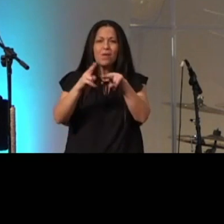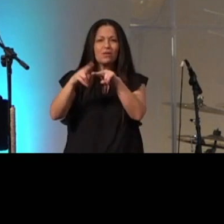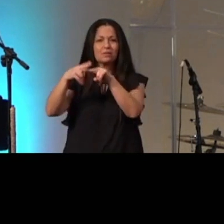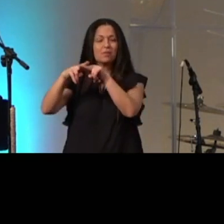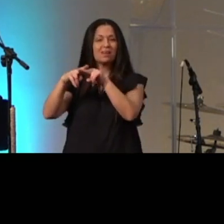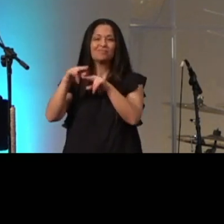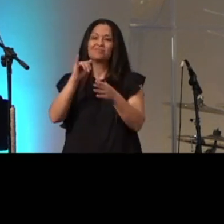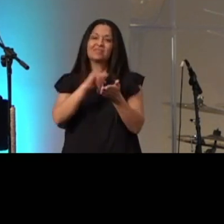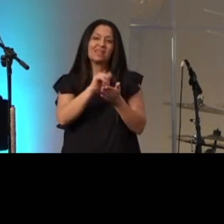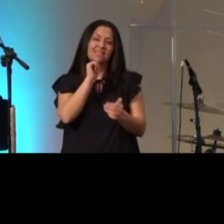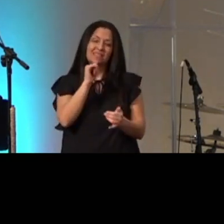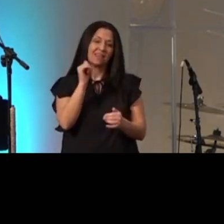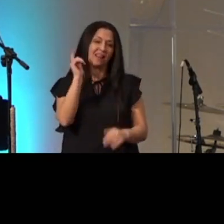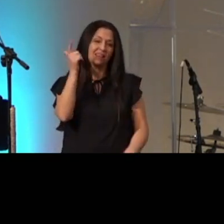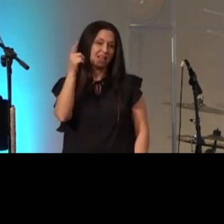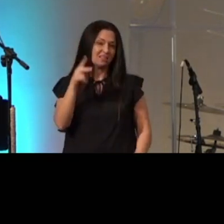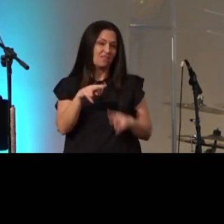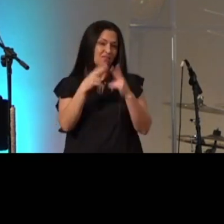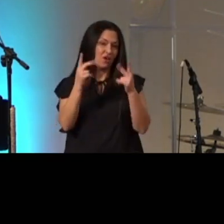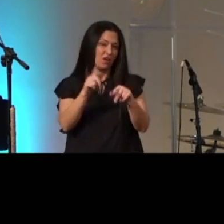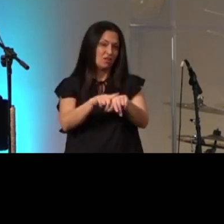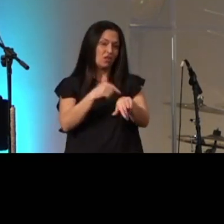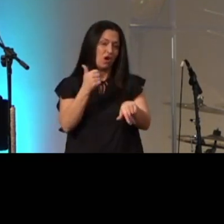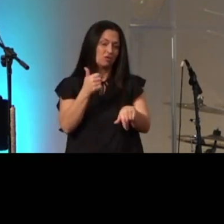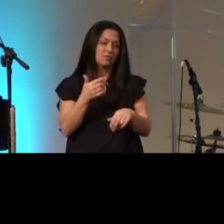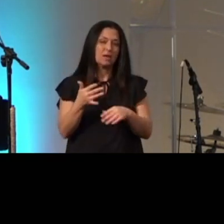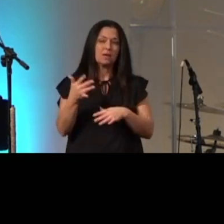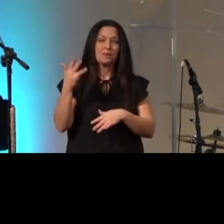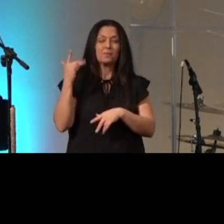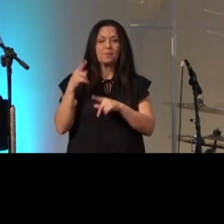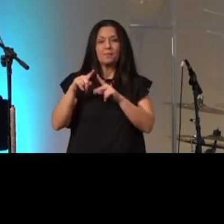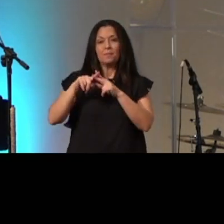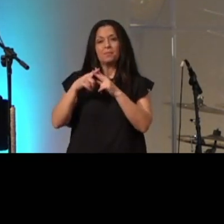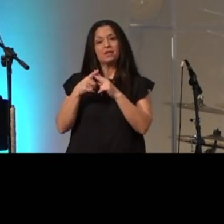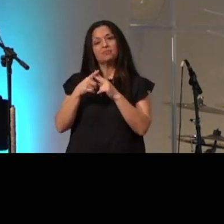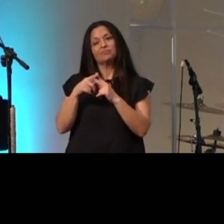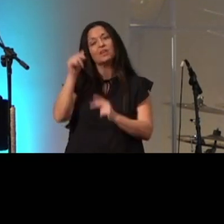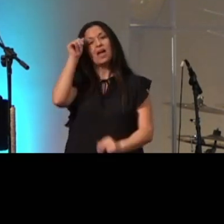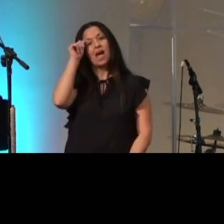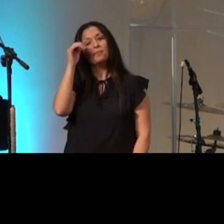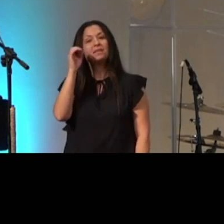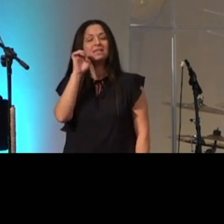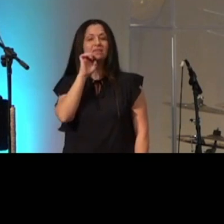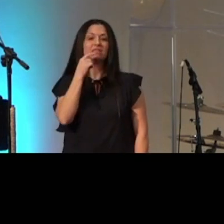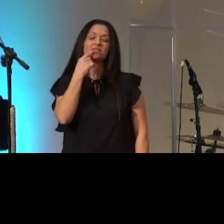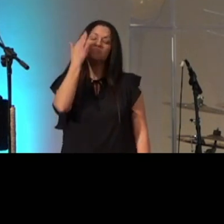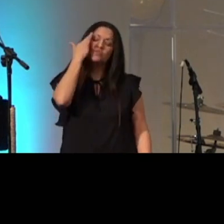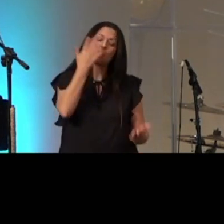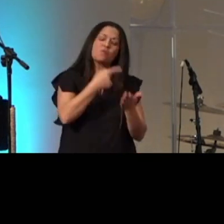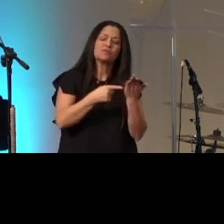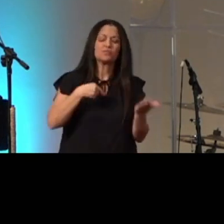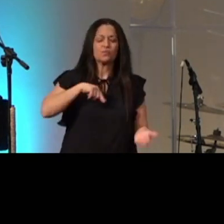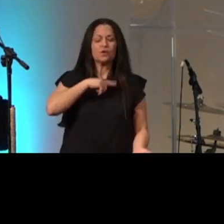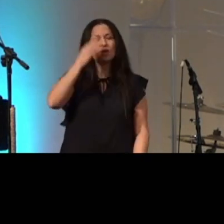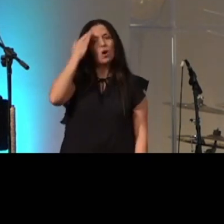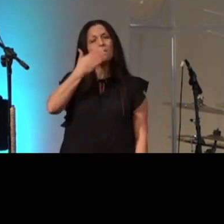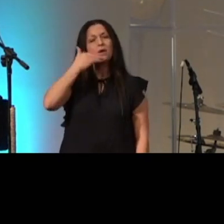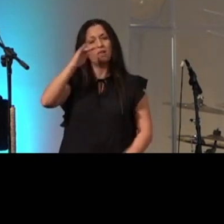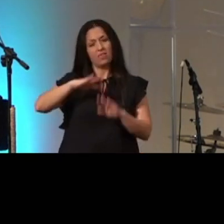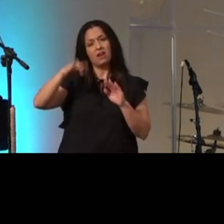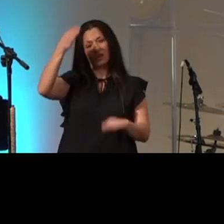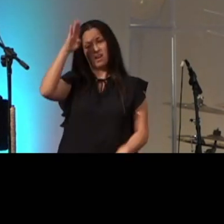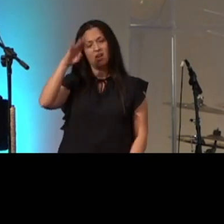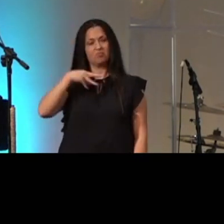our first father and mother adam and eve decided you know what we know better than god we'll take this into our own hands